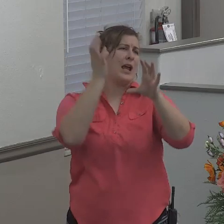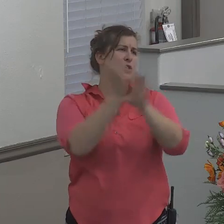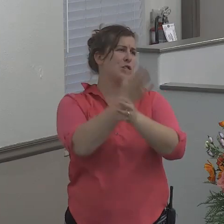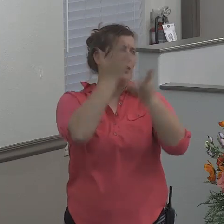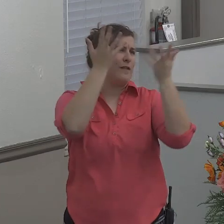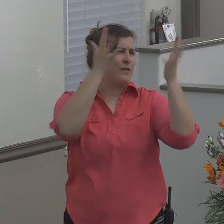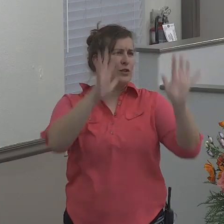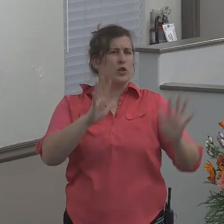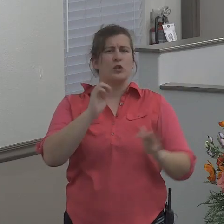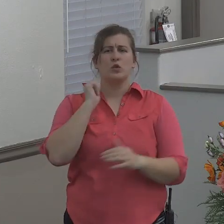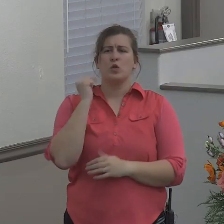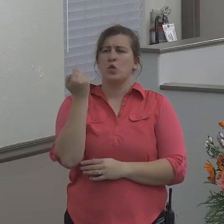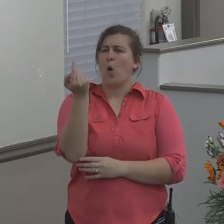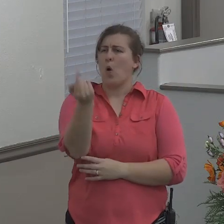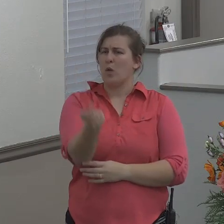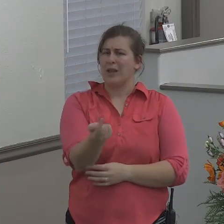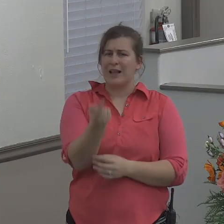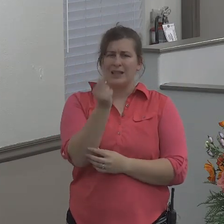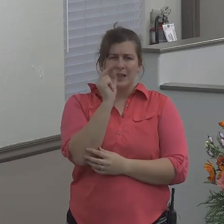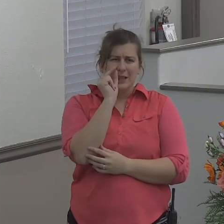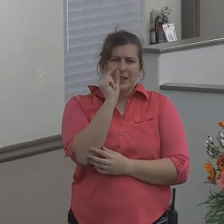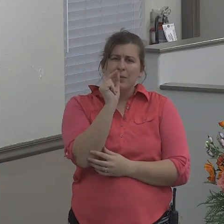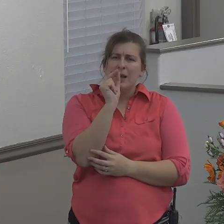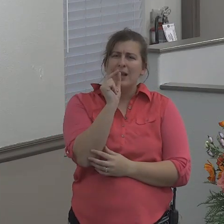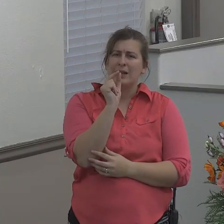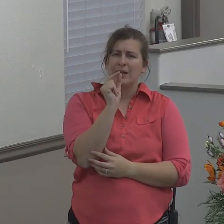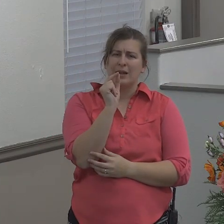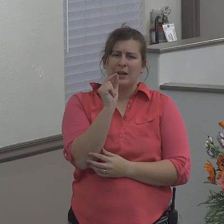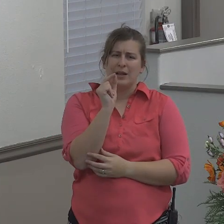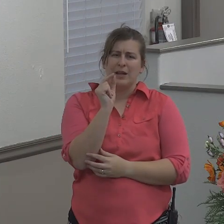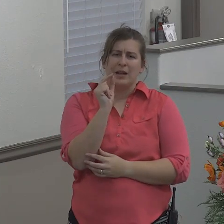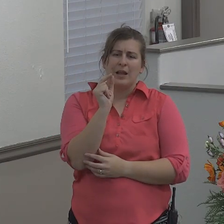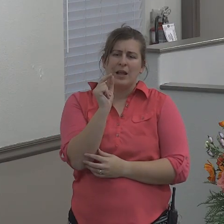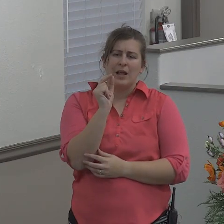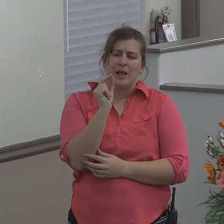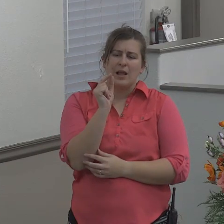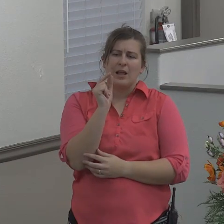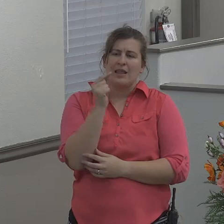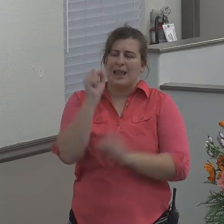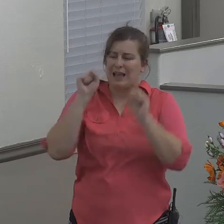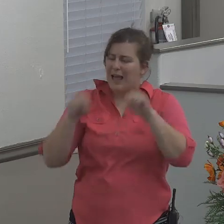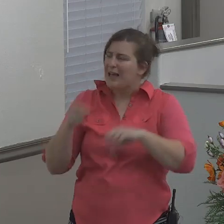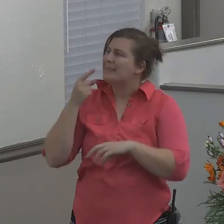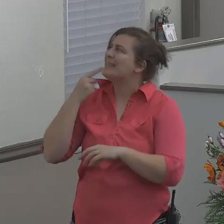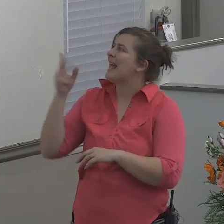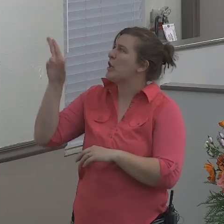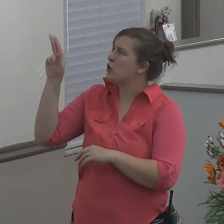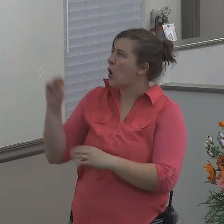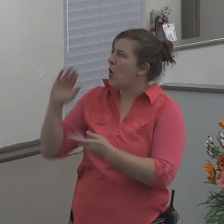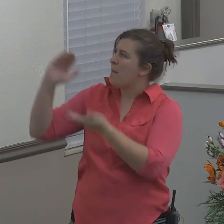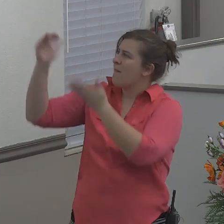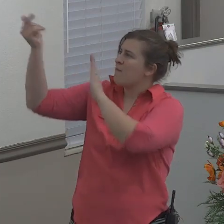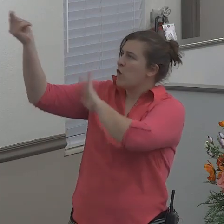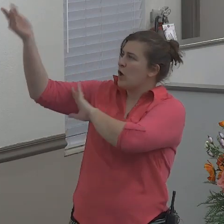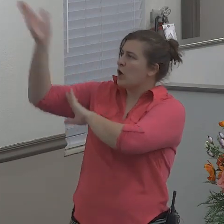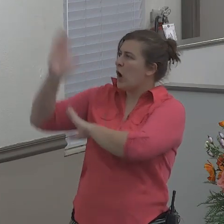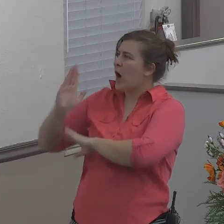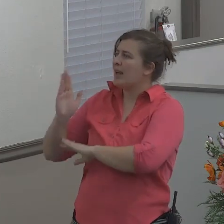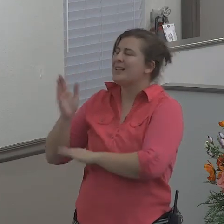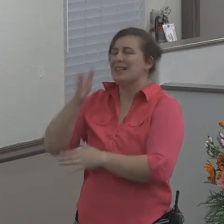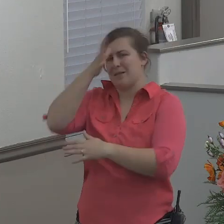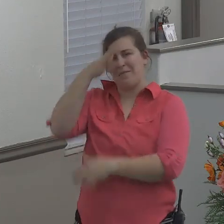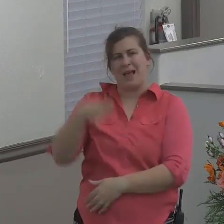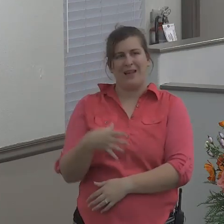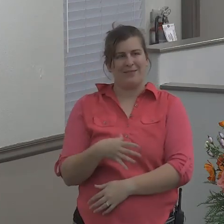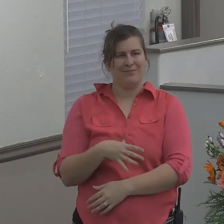only speck of matter that can say no to his creator is man. The wind